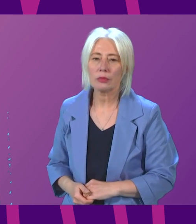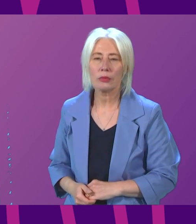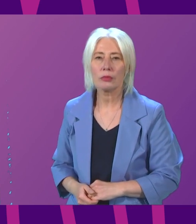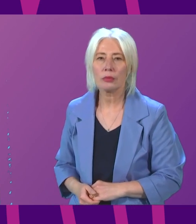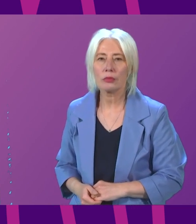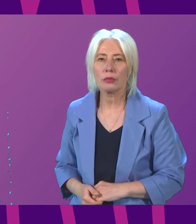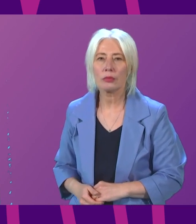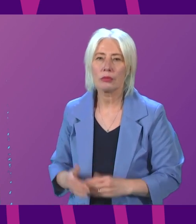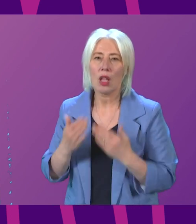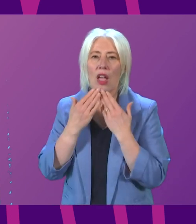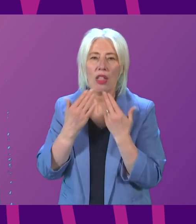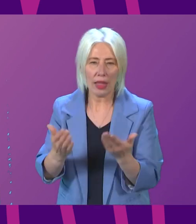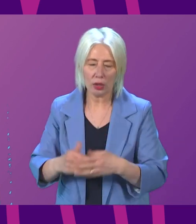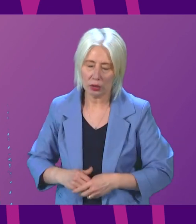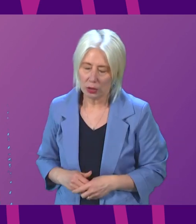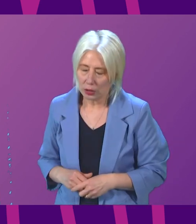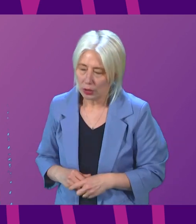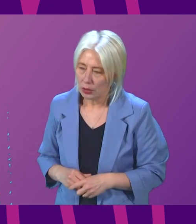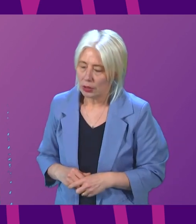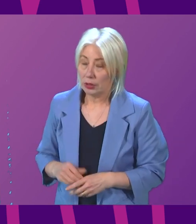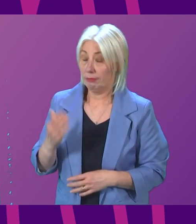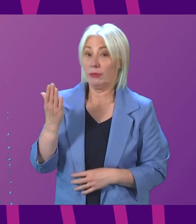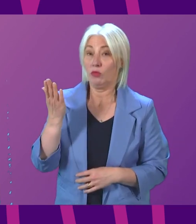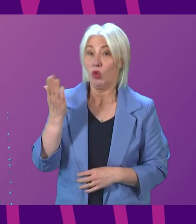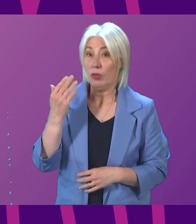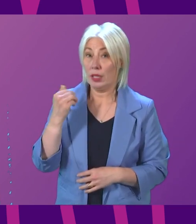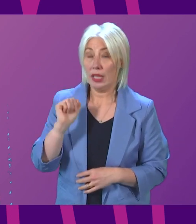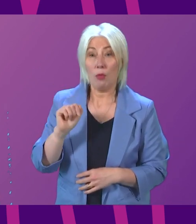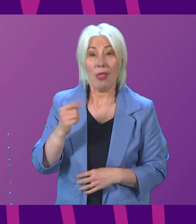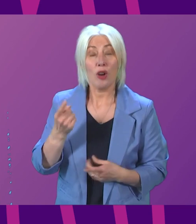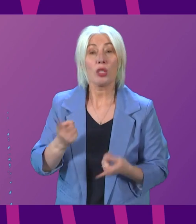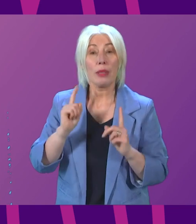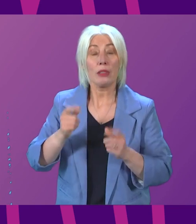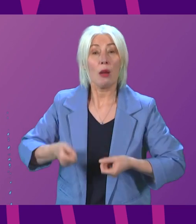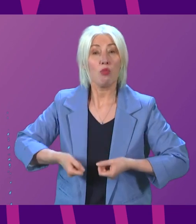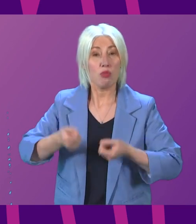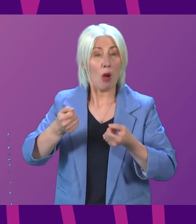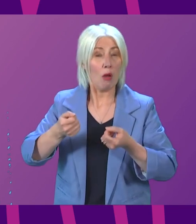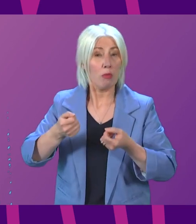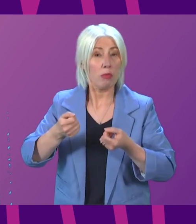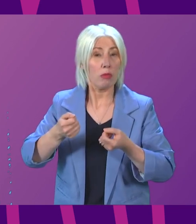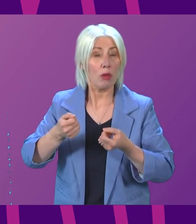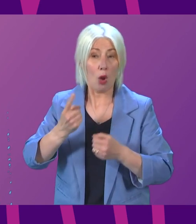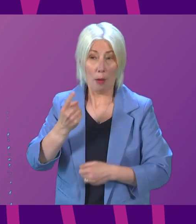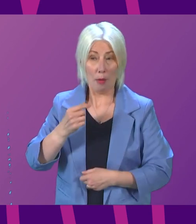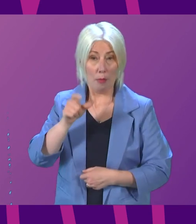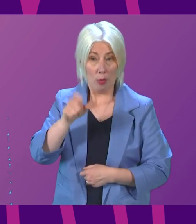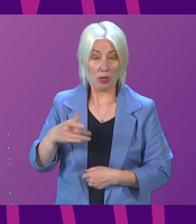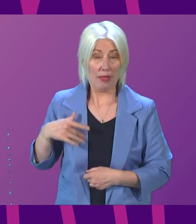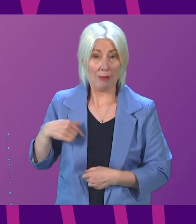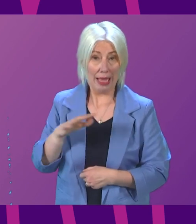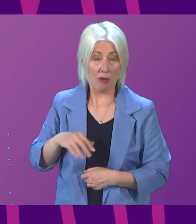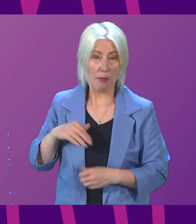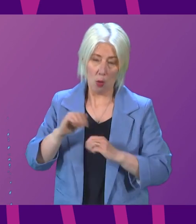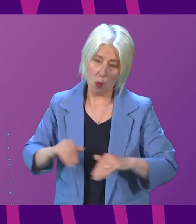Thank you, Presiding Officer. I recently raised with the First Minister the case of a constituent who had waited